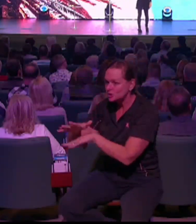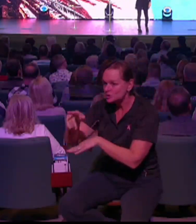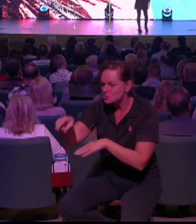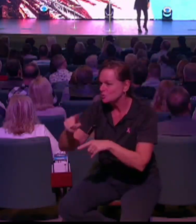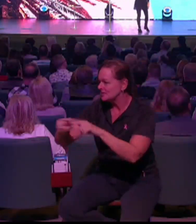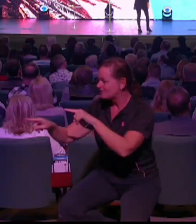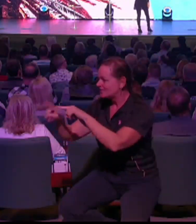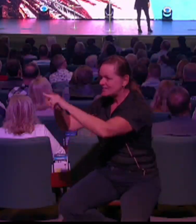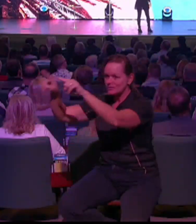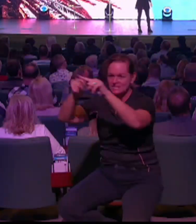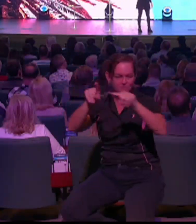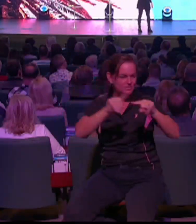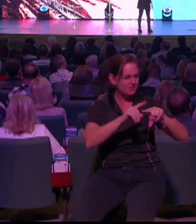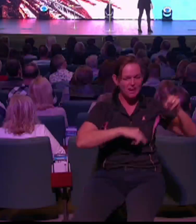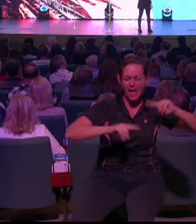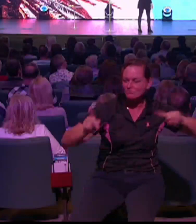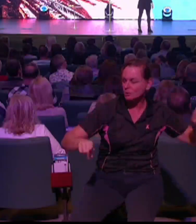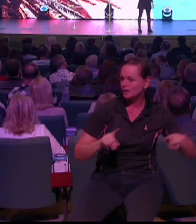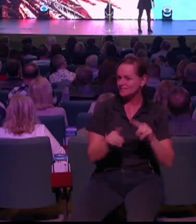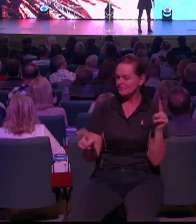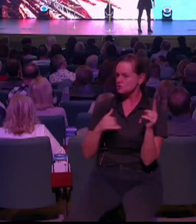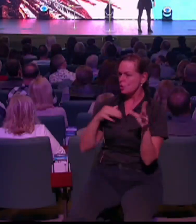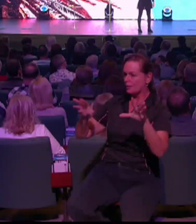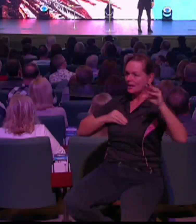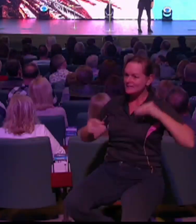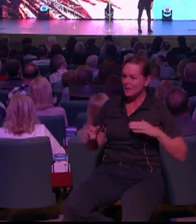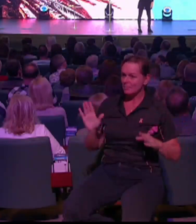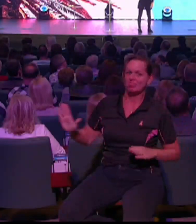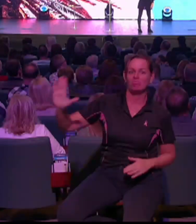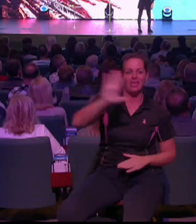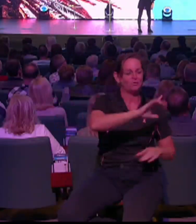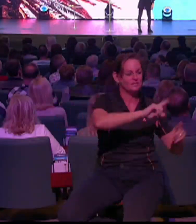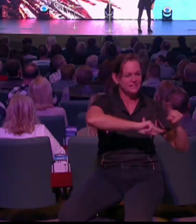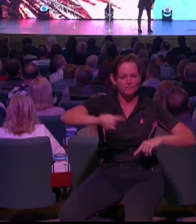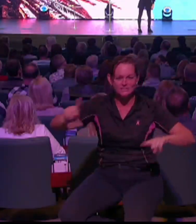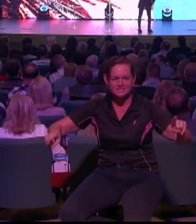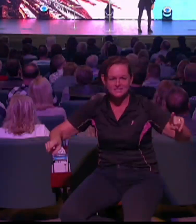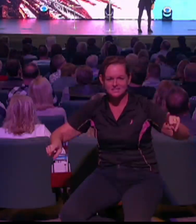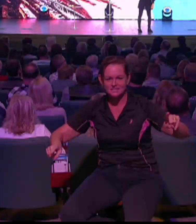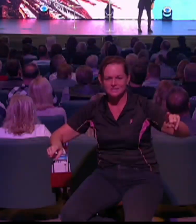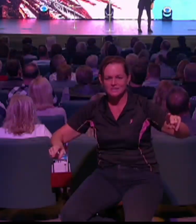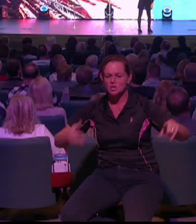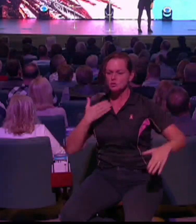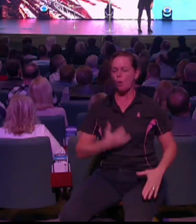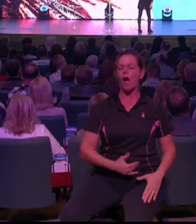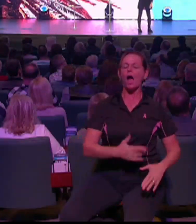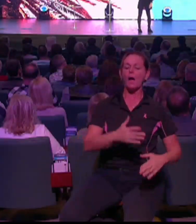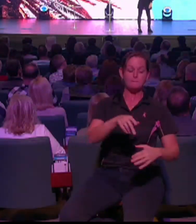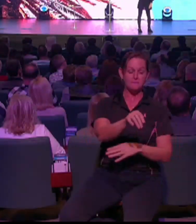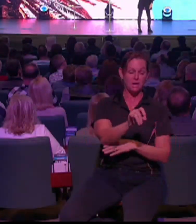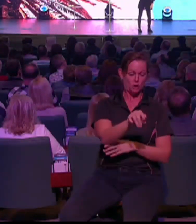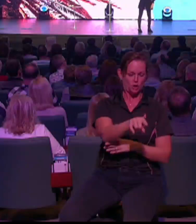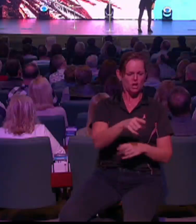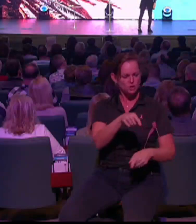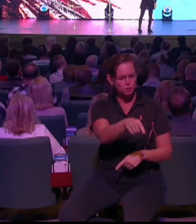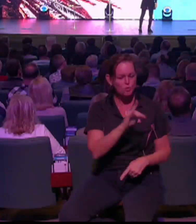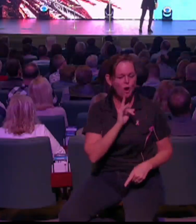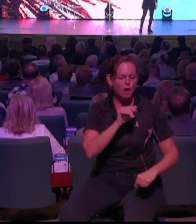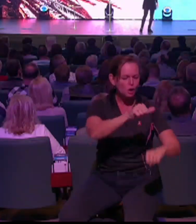Every time the wind blows, it means pliable. It means it's influenced by what it hears and says. And God